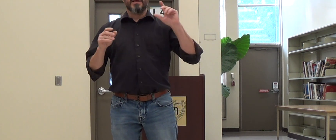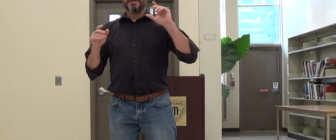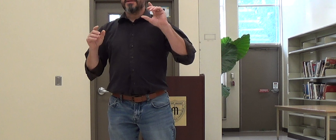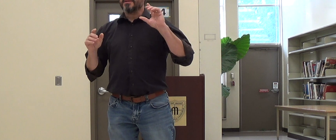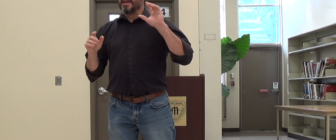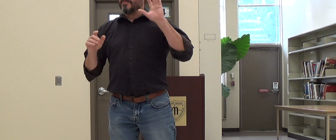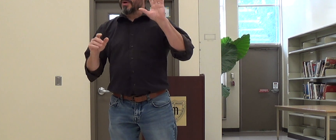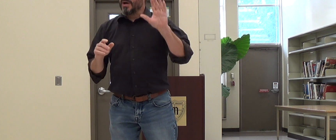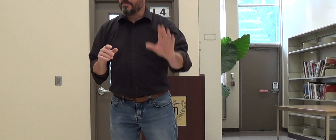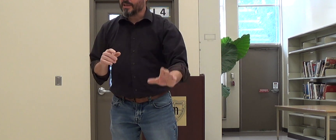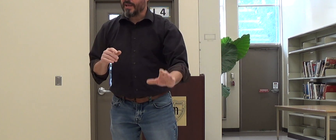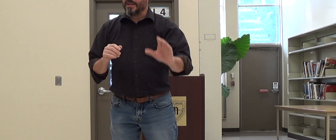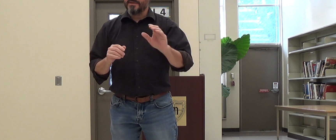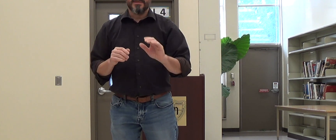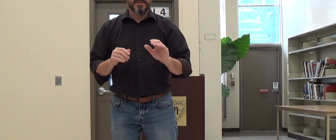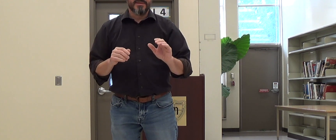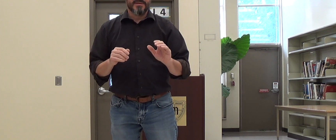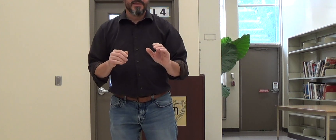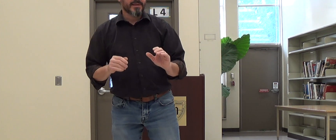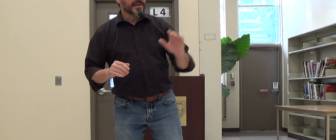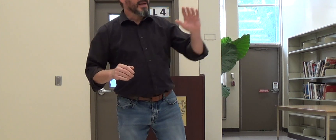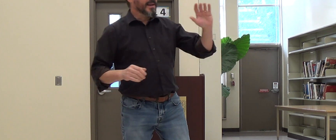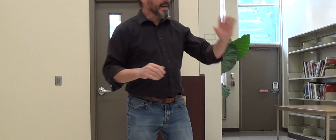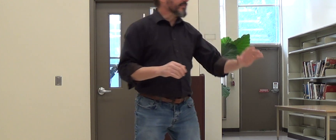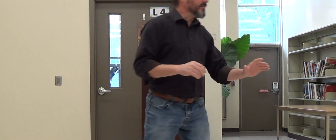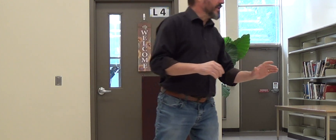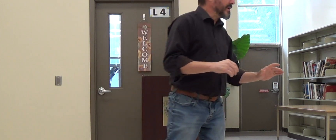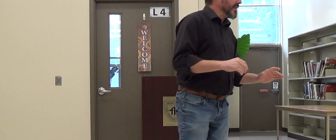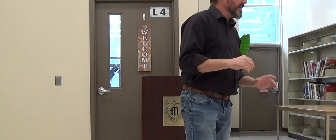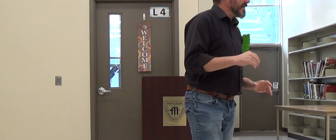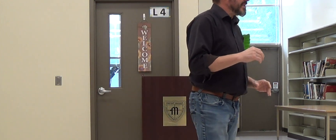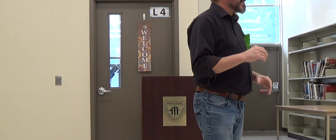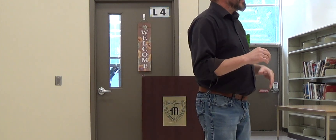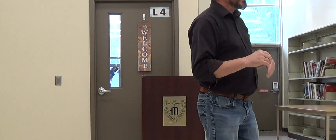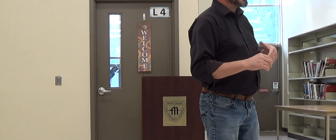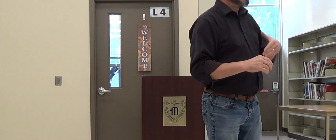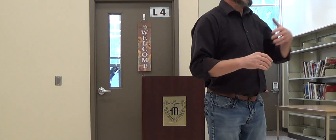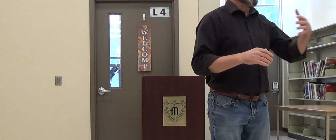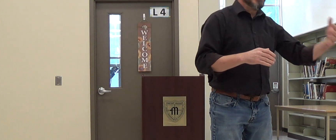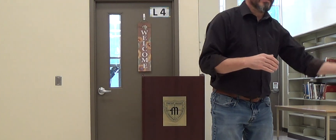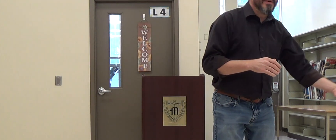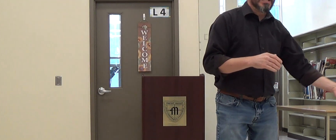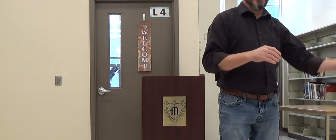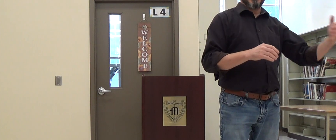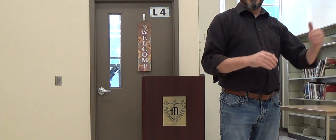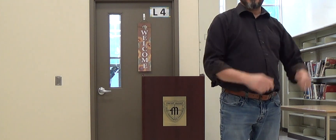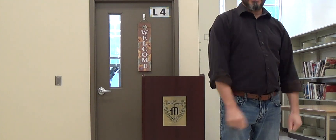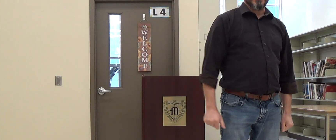To make it more complicated, not everyone is incentivized by the same things.